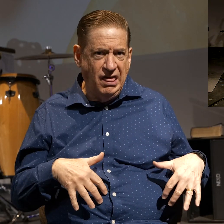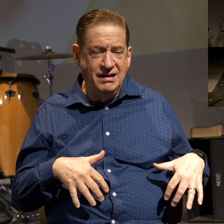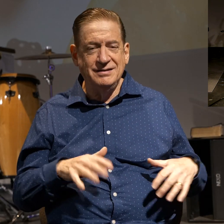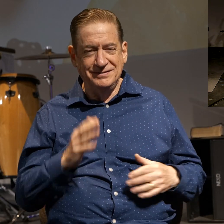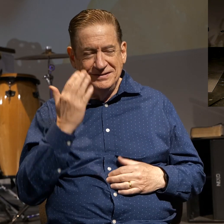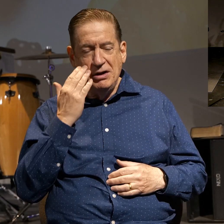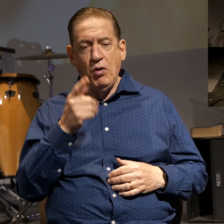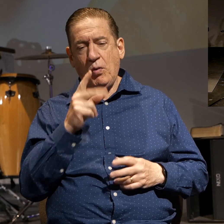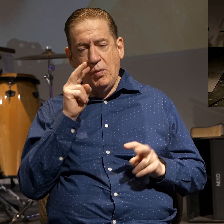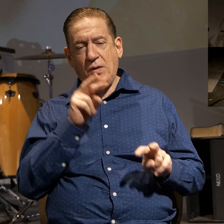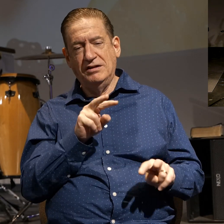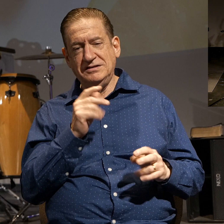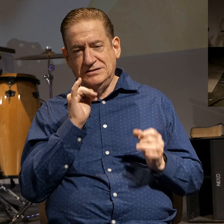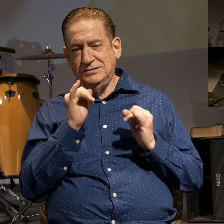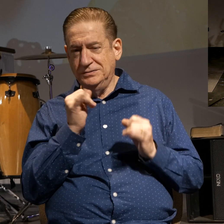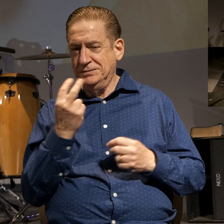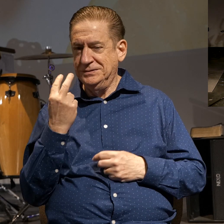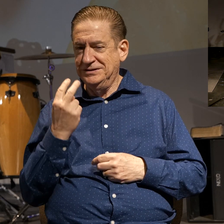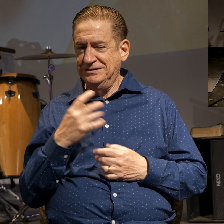watch this interview, it's really interesting.